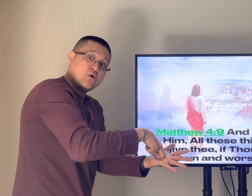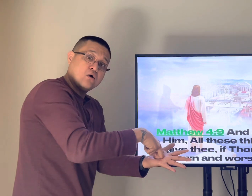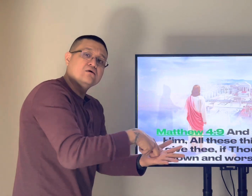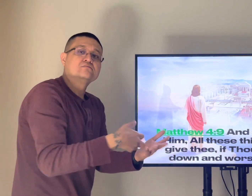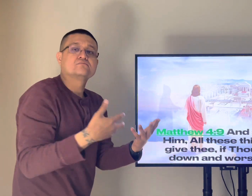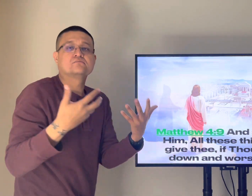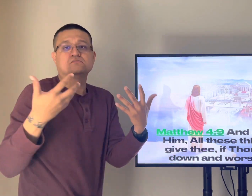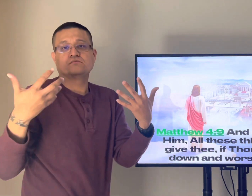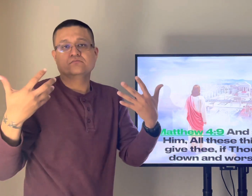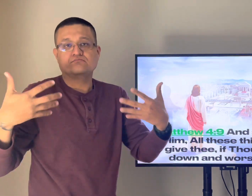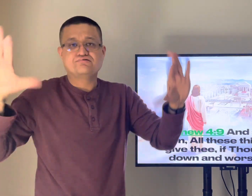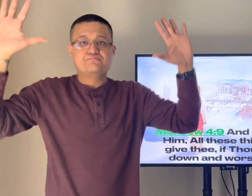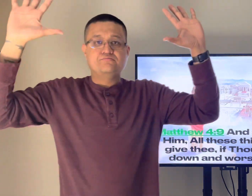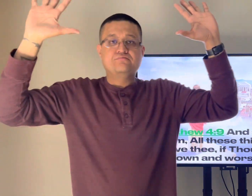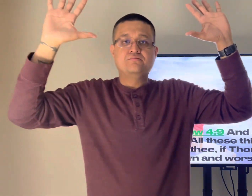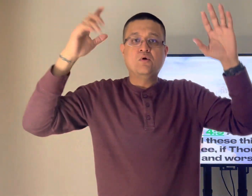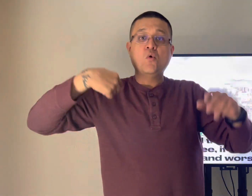this is why the devil wanted him to bow to him